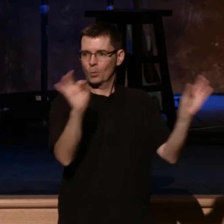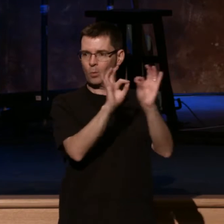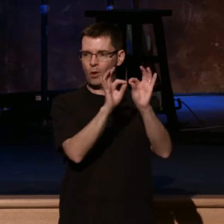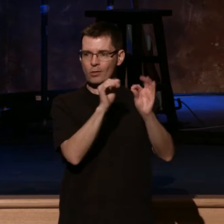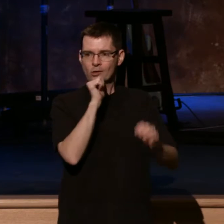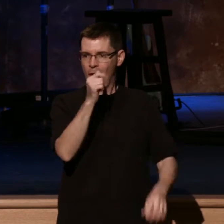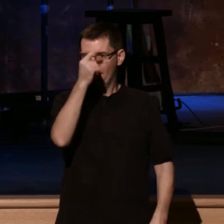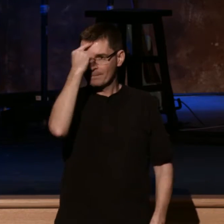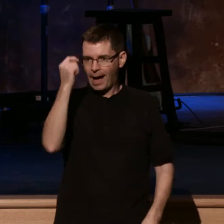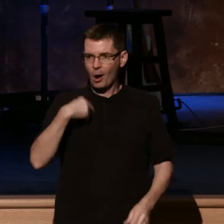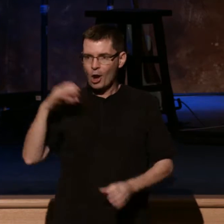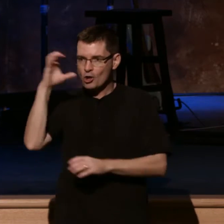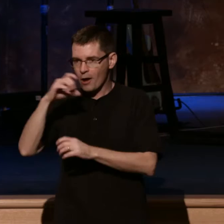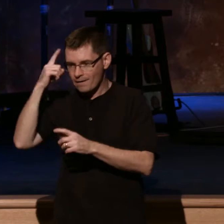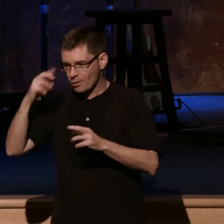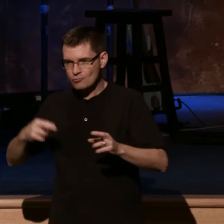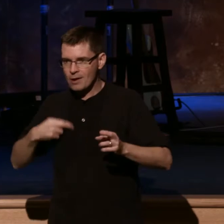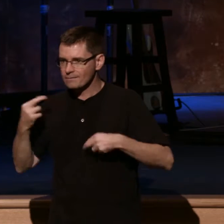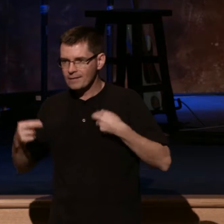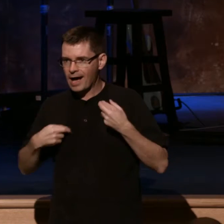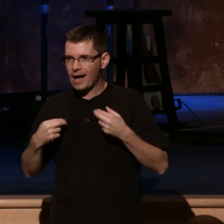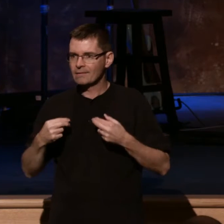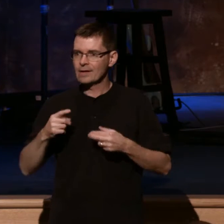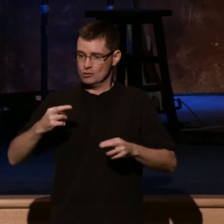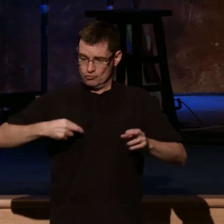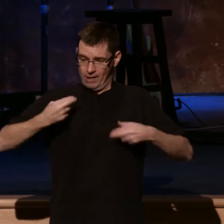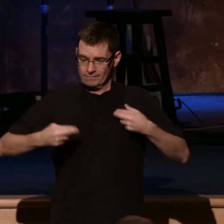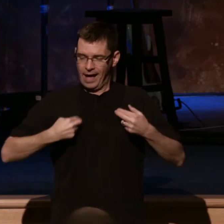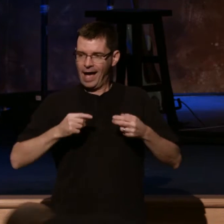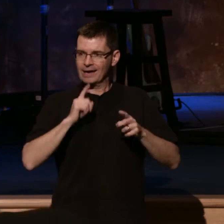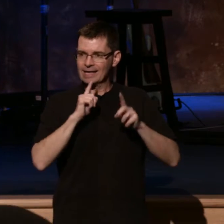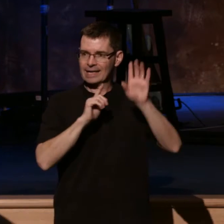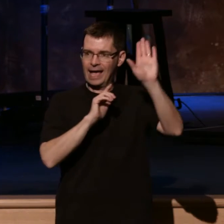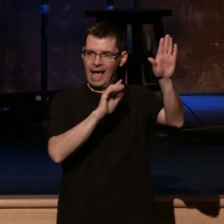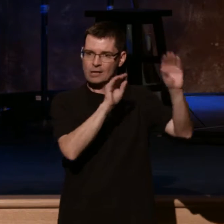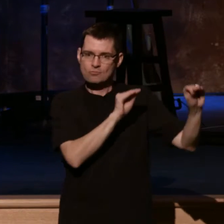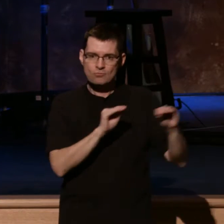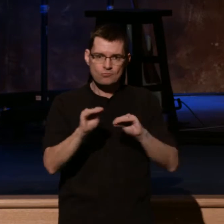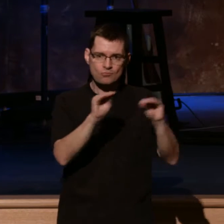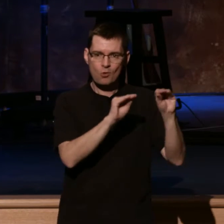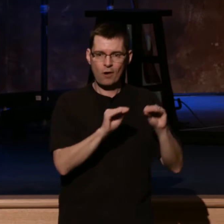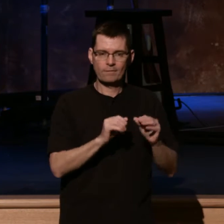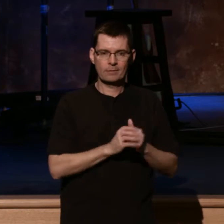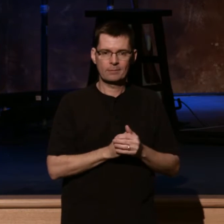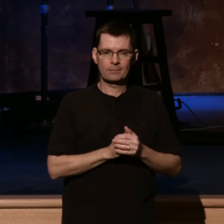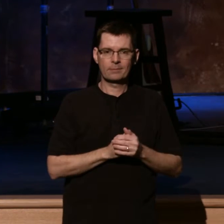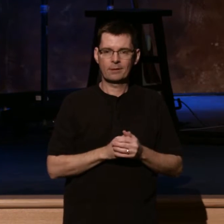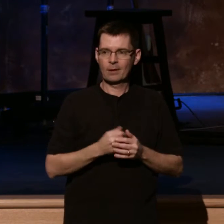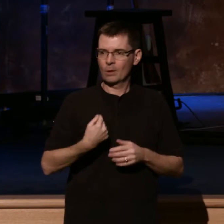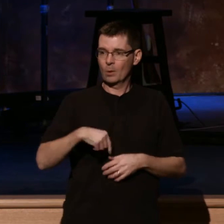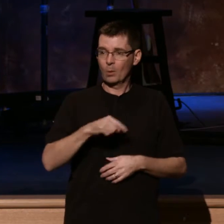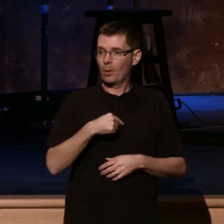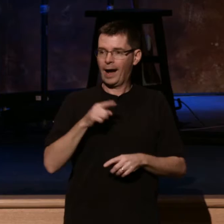sovereign move of God. We can't create the wind, but as I often say, we can certainly set our sails to catch it when it blows.